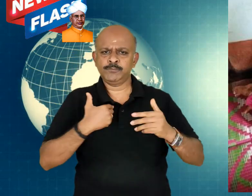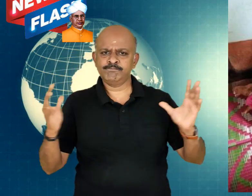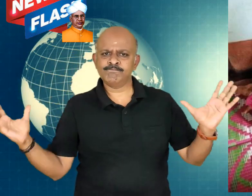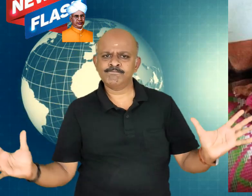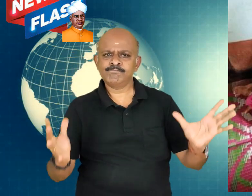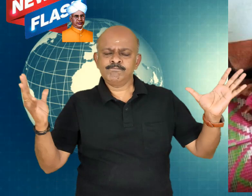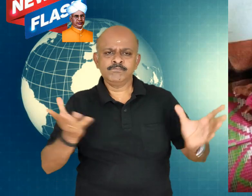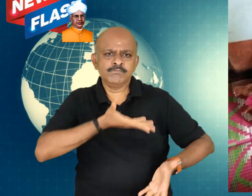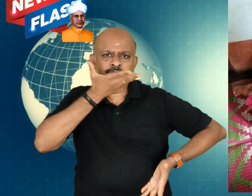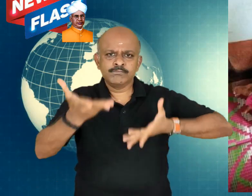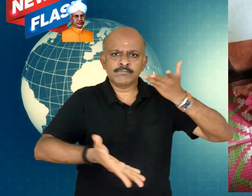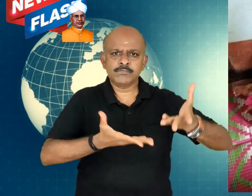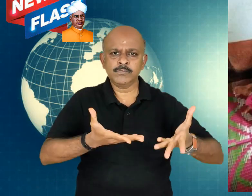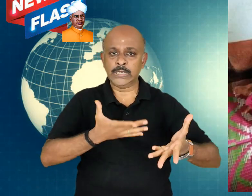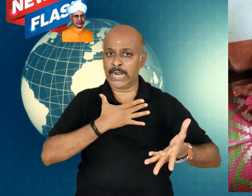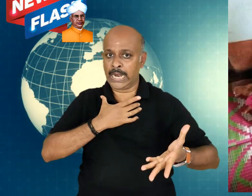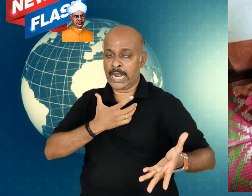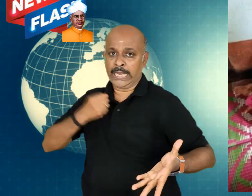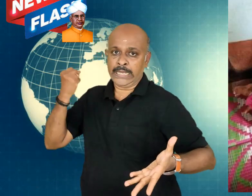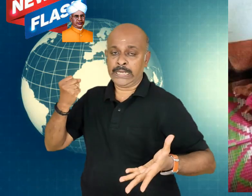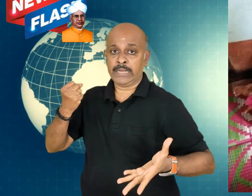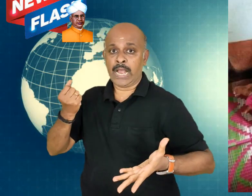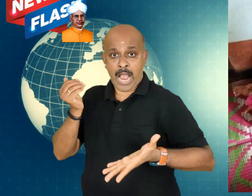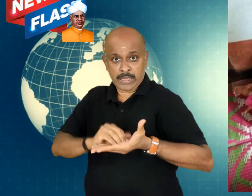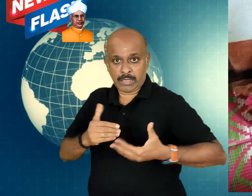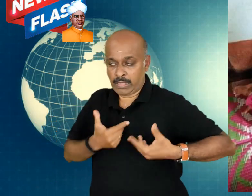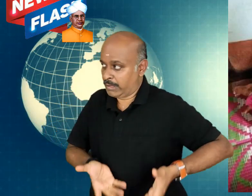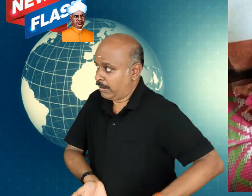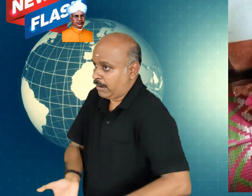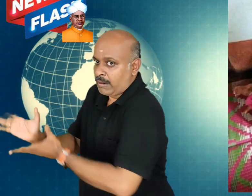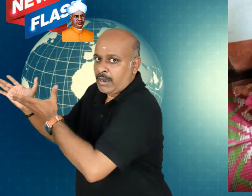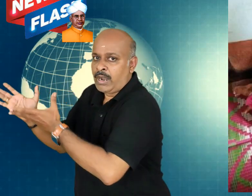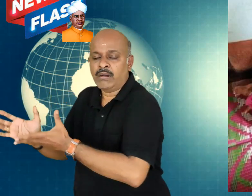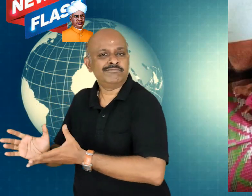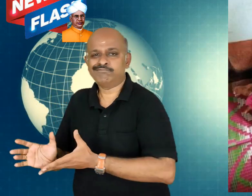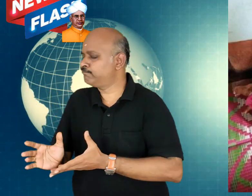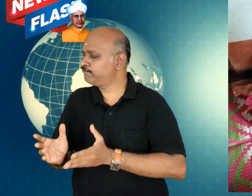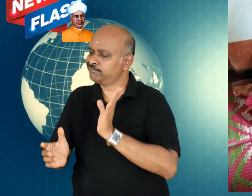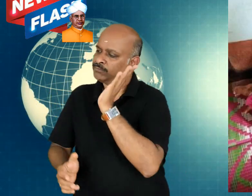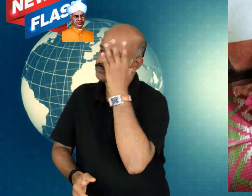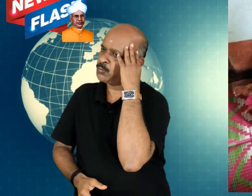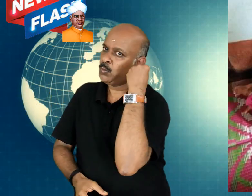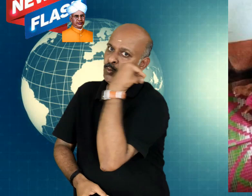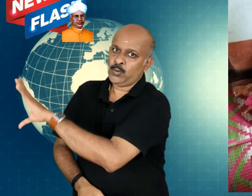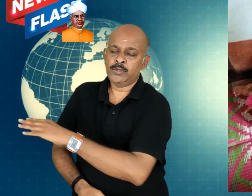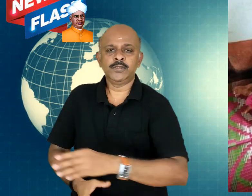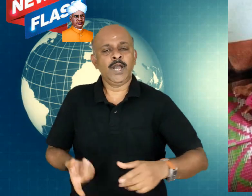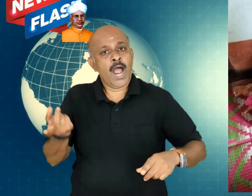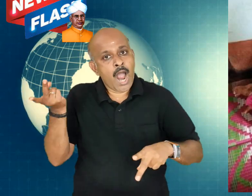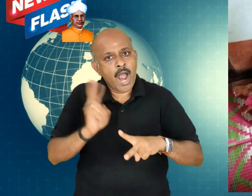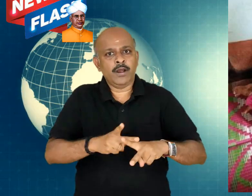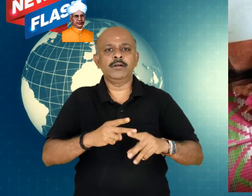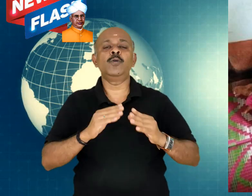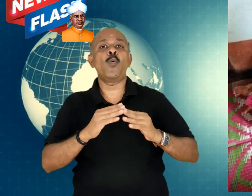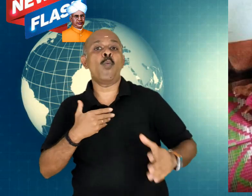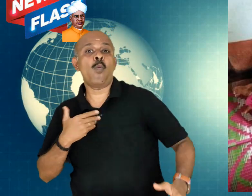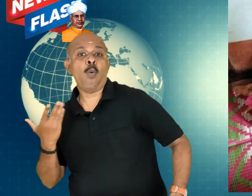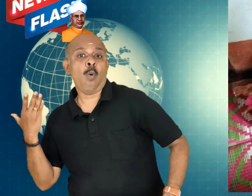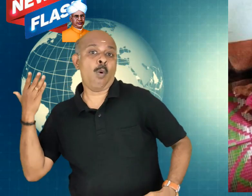But she had to go to